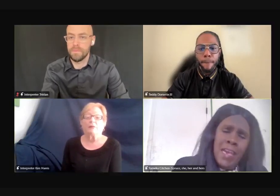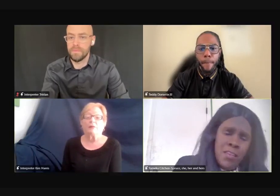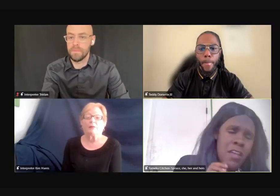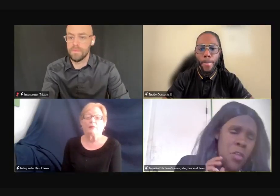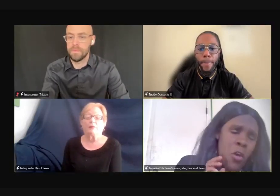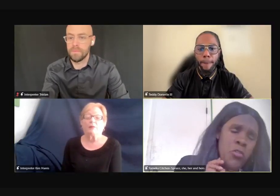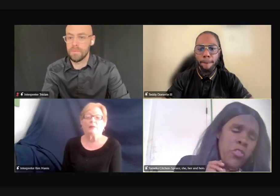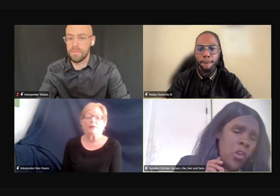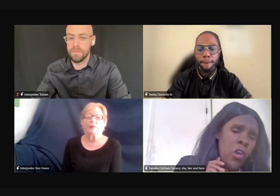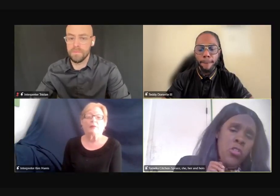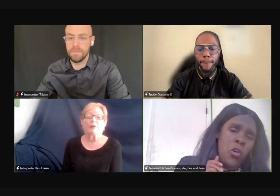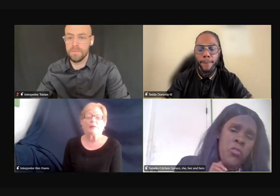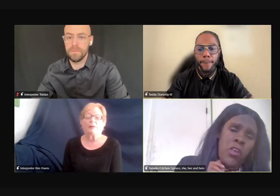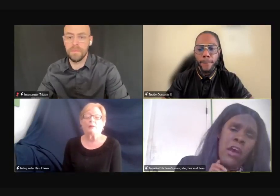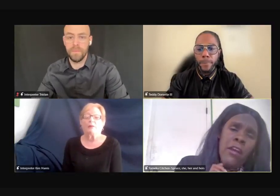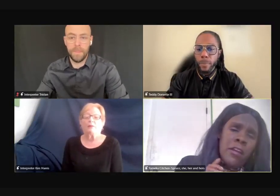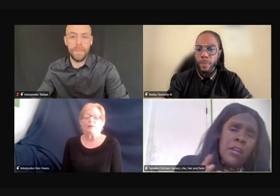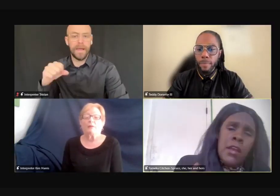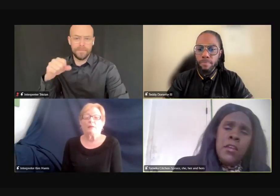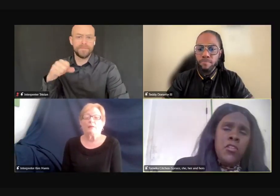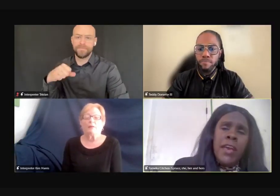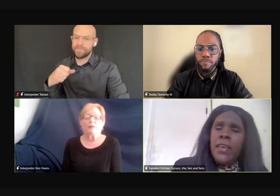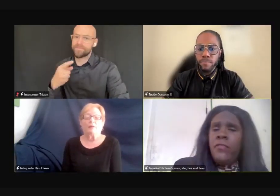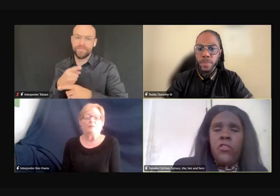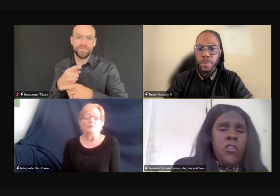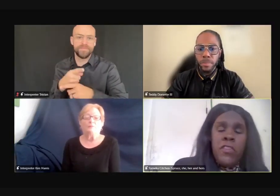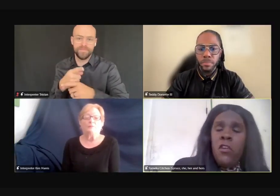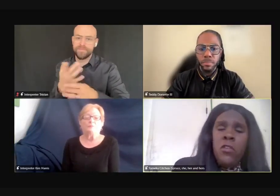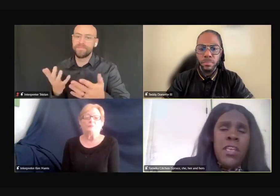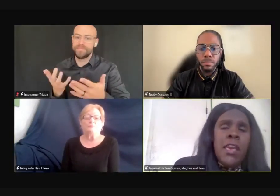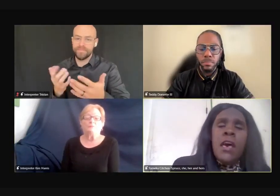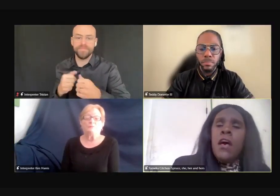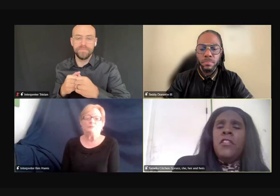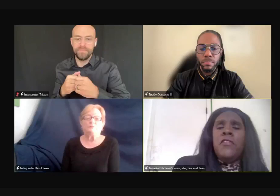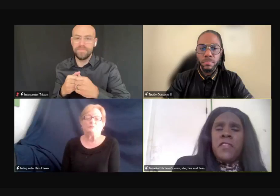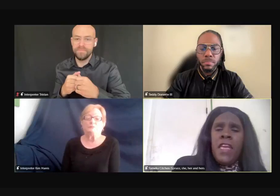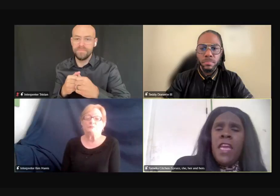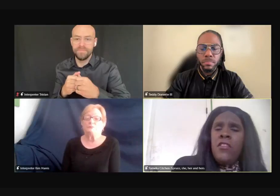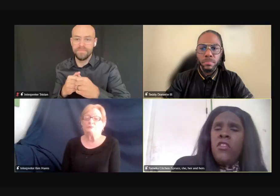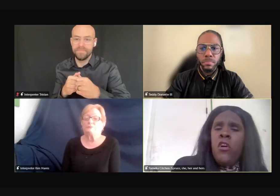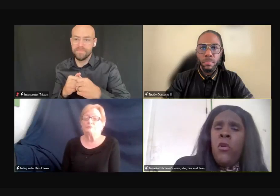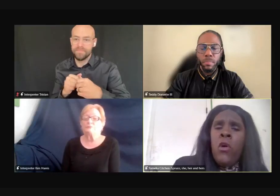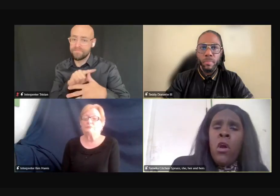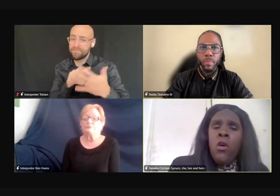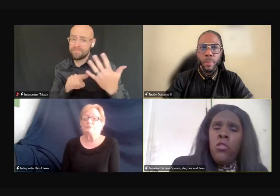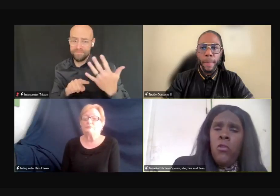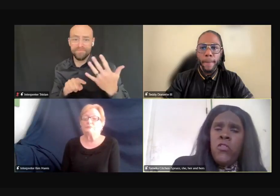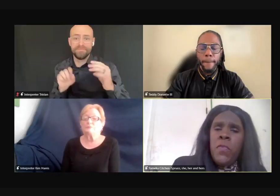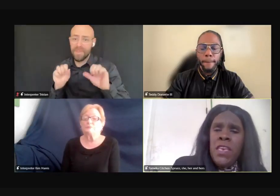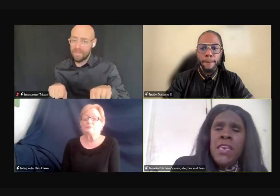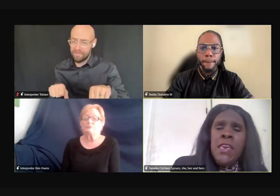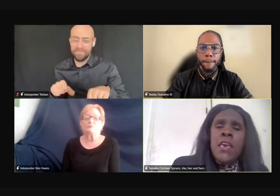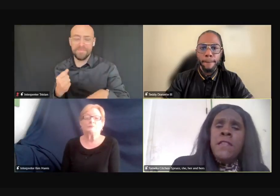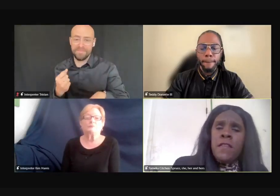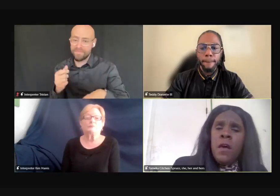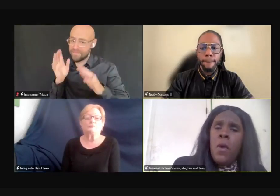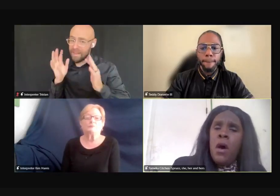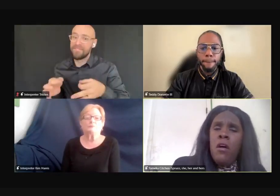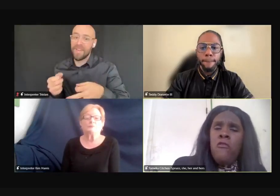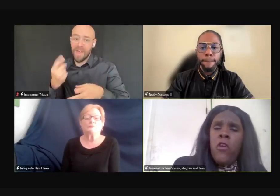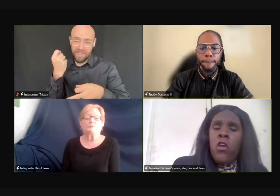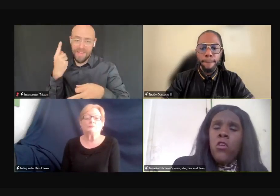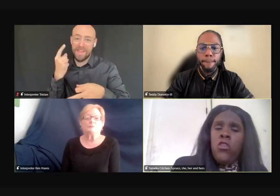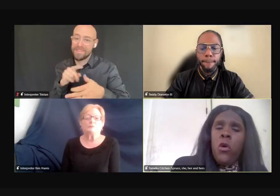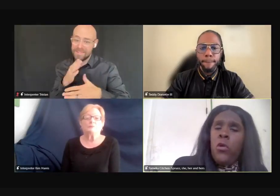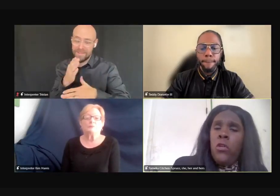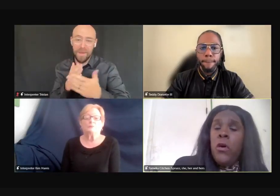Yeah. Yeah. Those, those are, you know, I can totally understand, you know, those be some